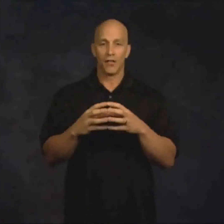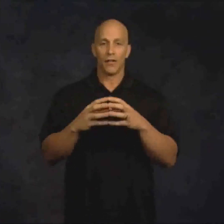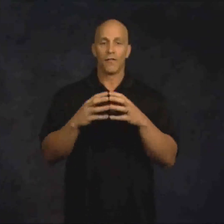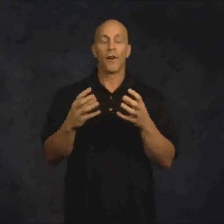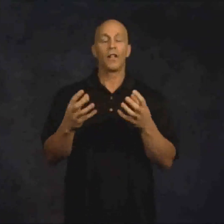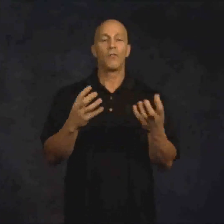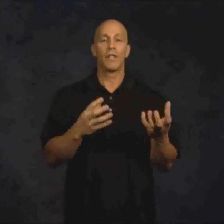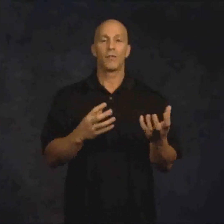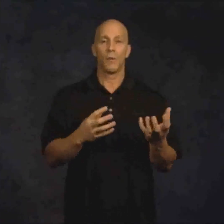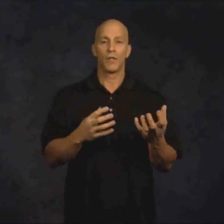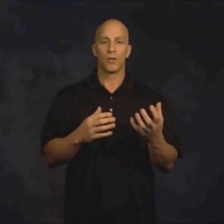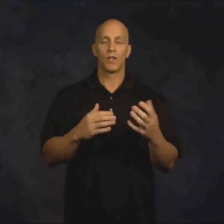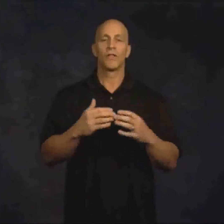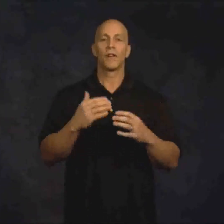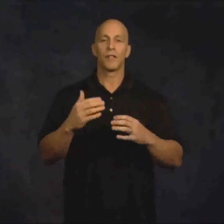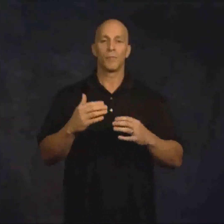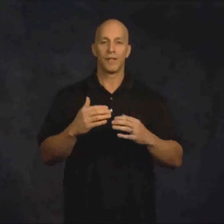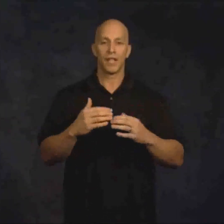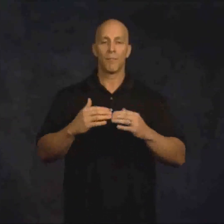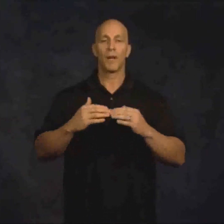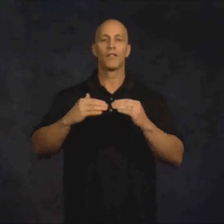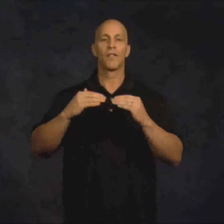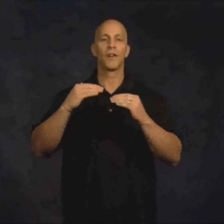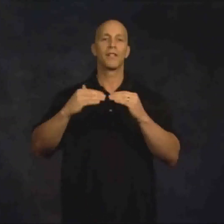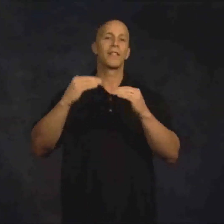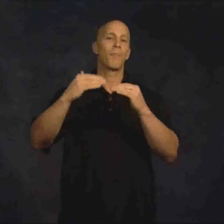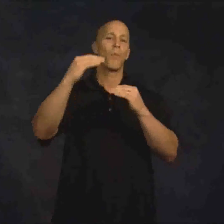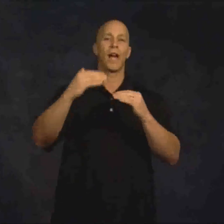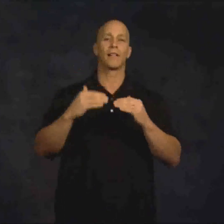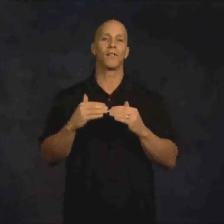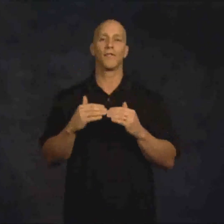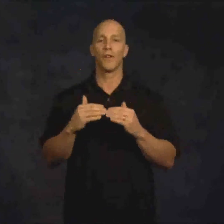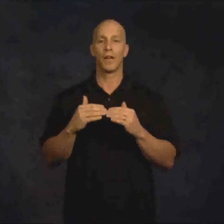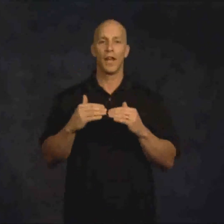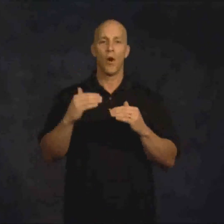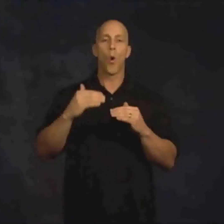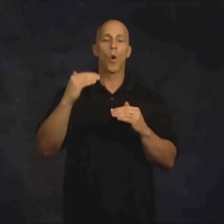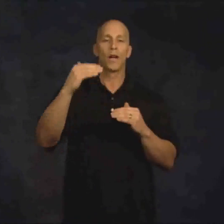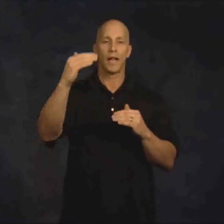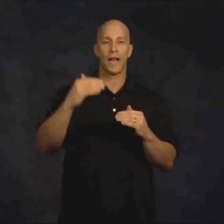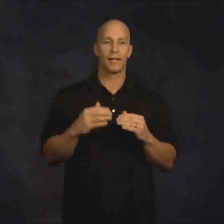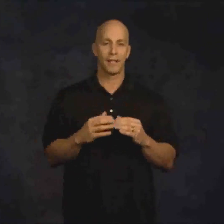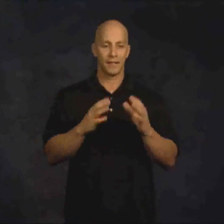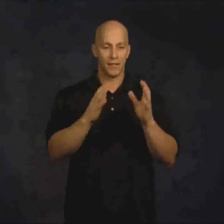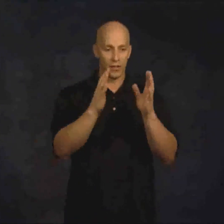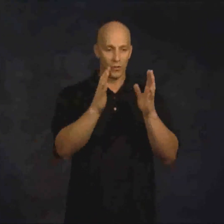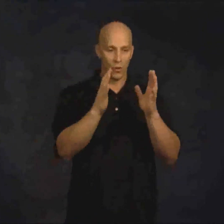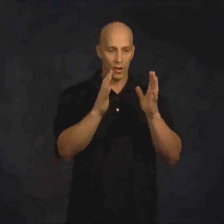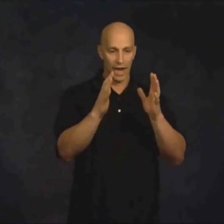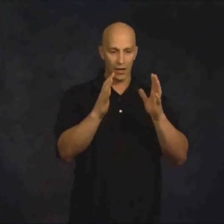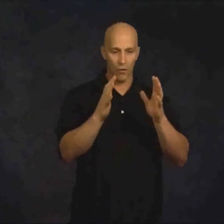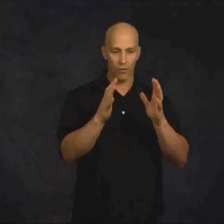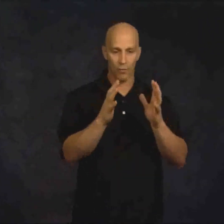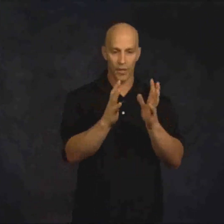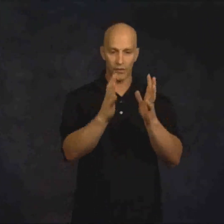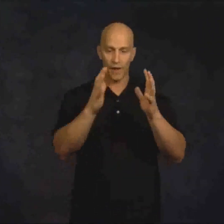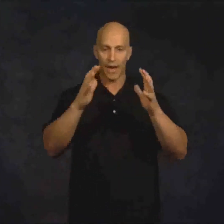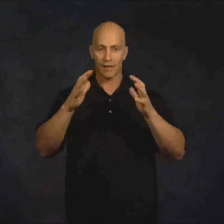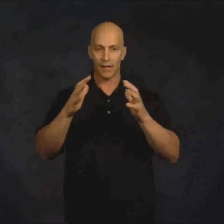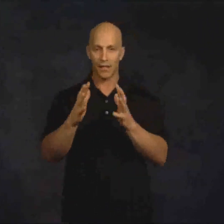fairly unique to what we do. It's fairly simplistic, but it's very step-wise. It's very organized as you kind of go from this phase to this